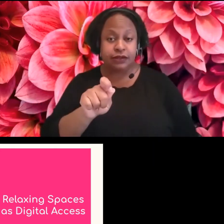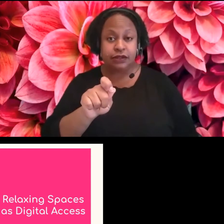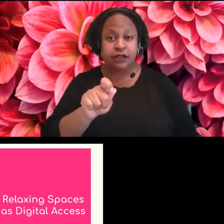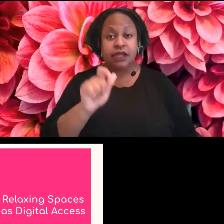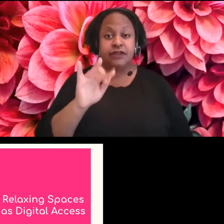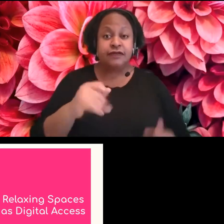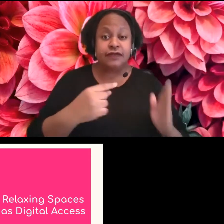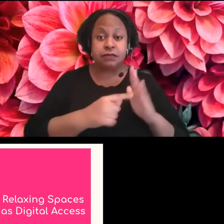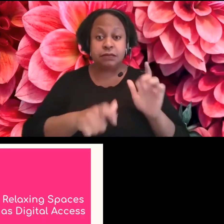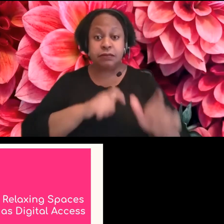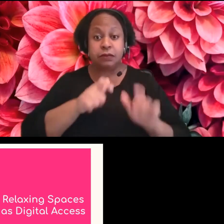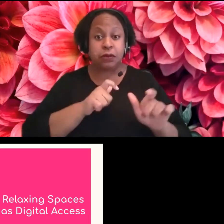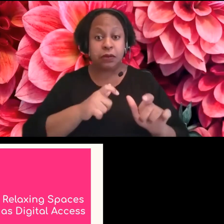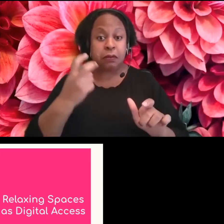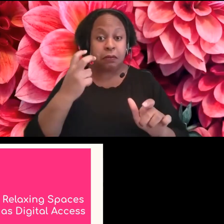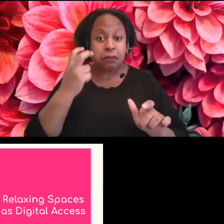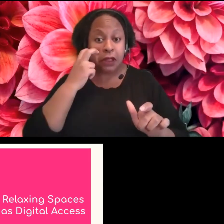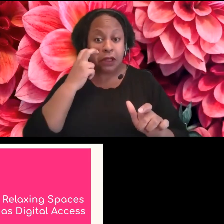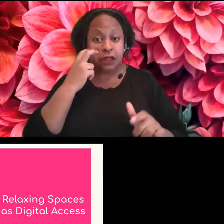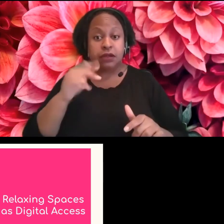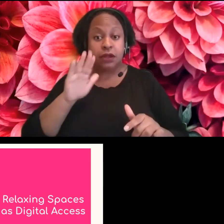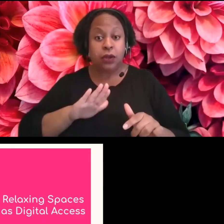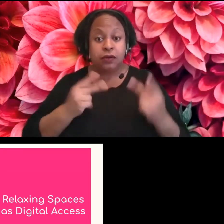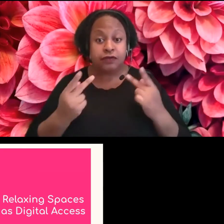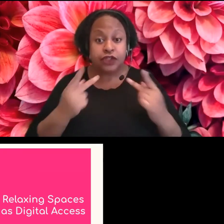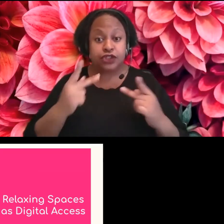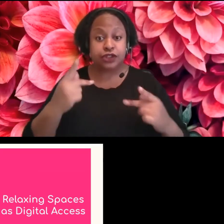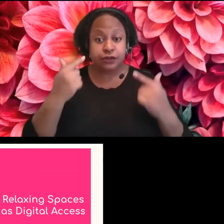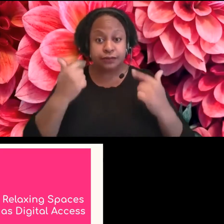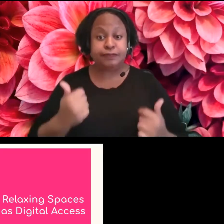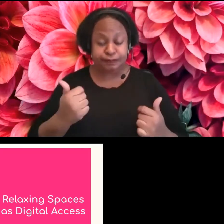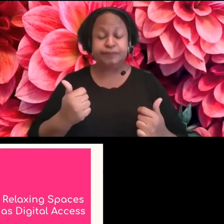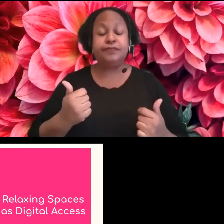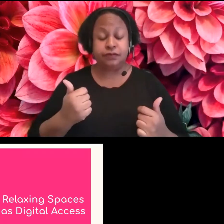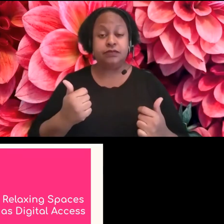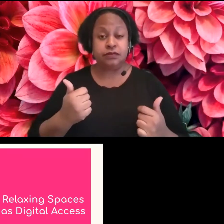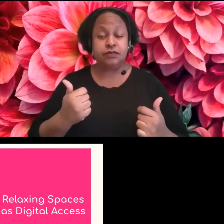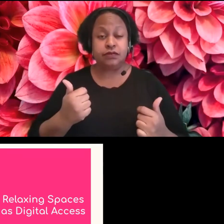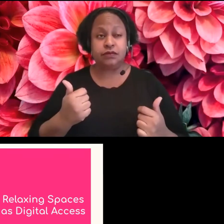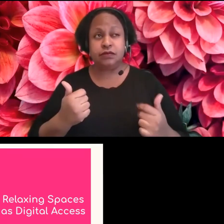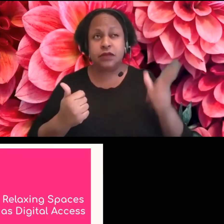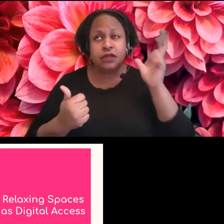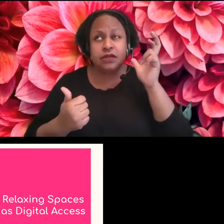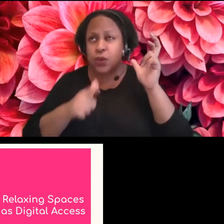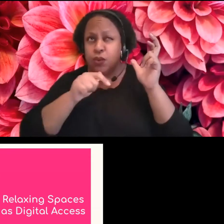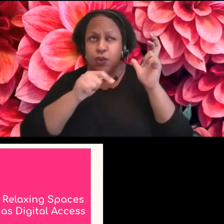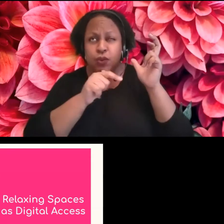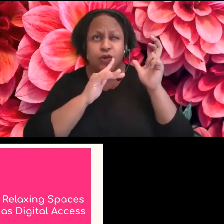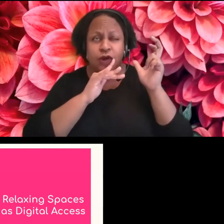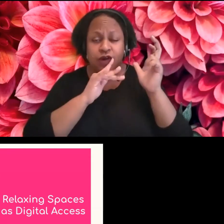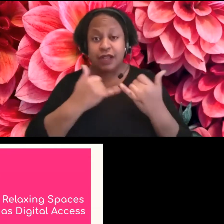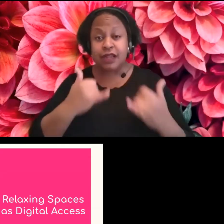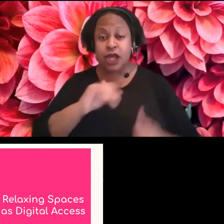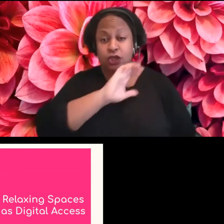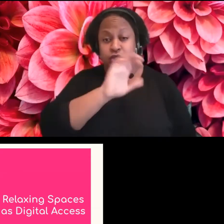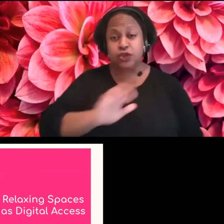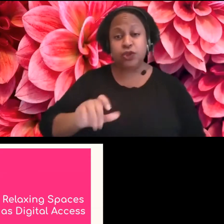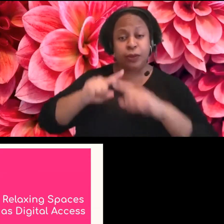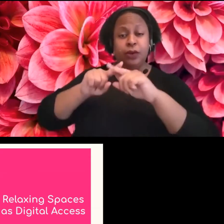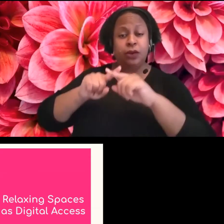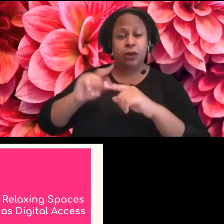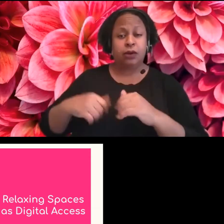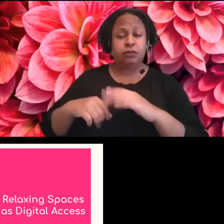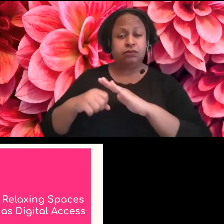who are in the blind and low vision community who, you know, I think the shift to zoom has been especially strenuous on,